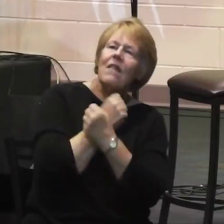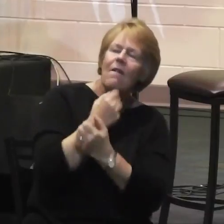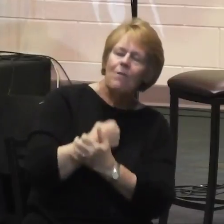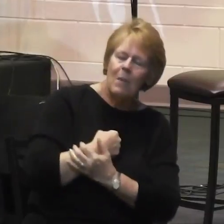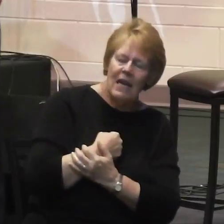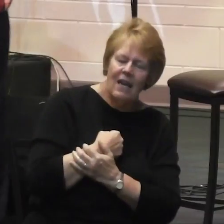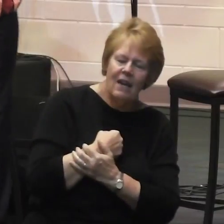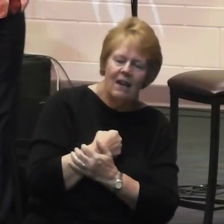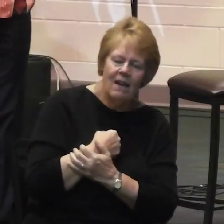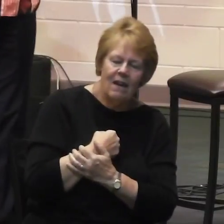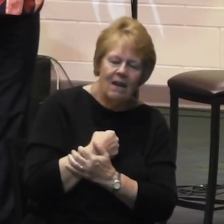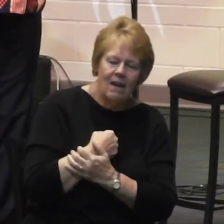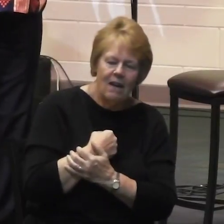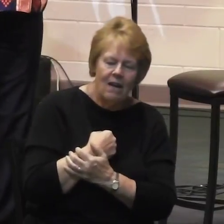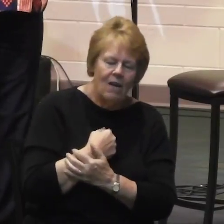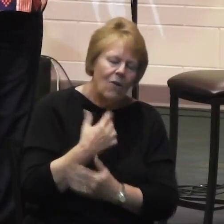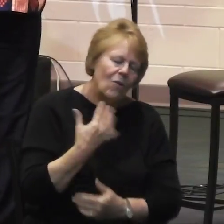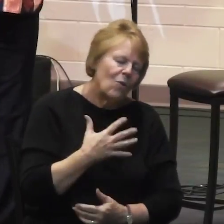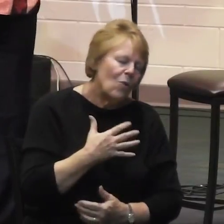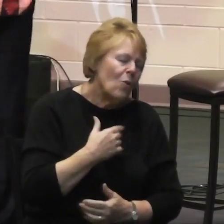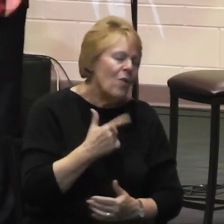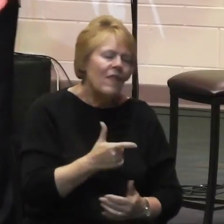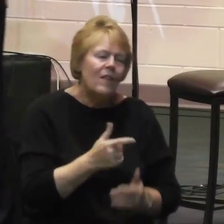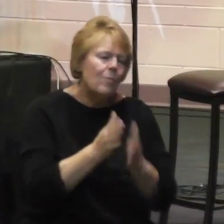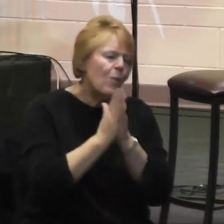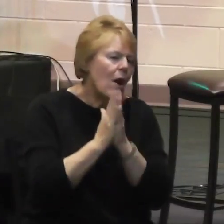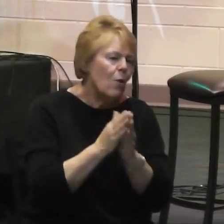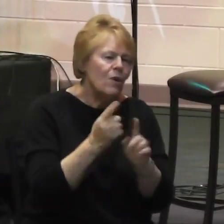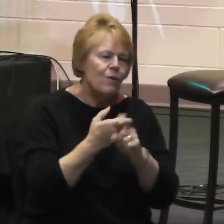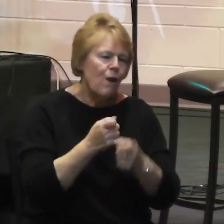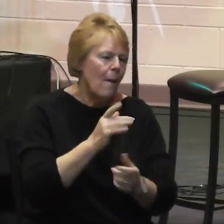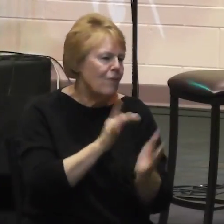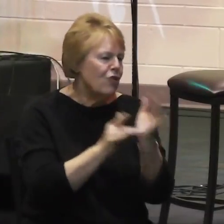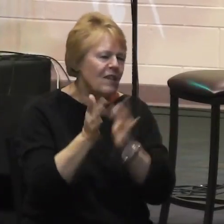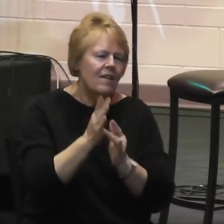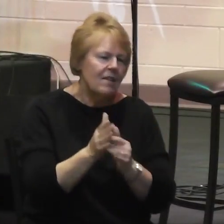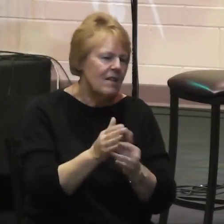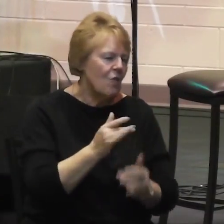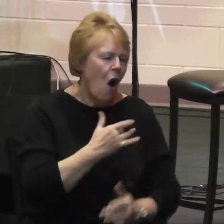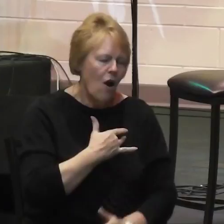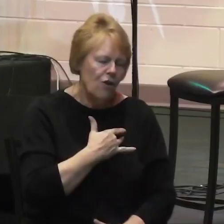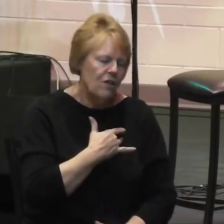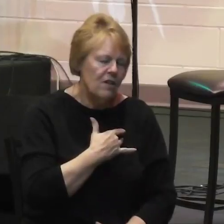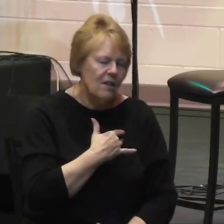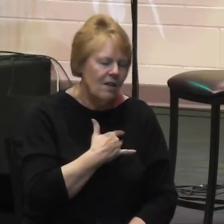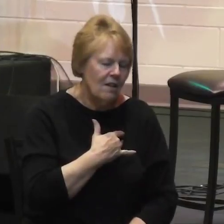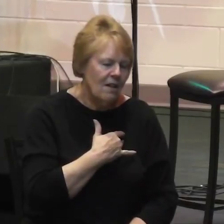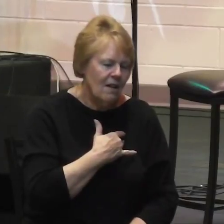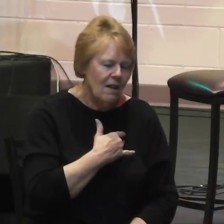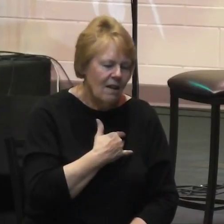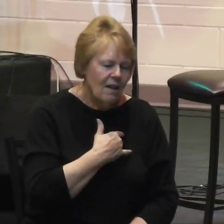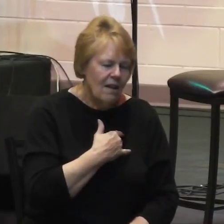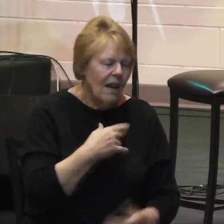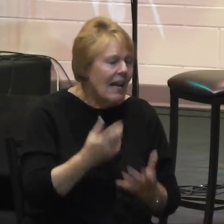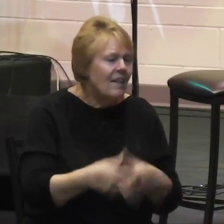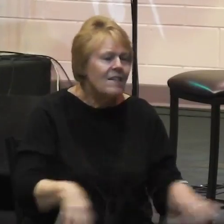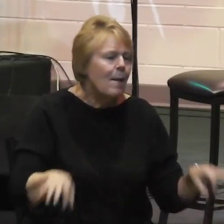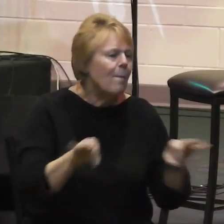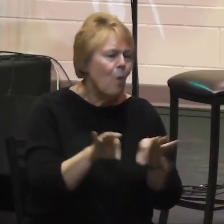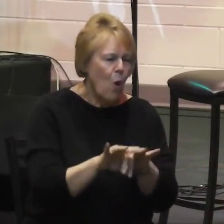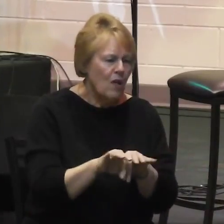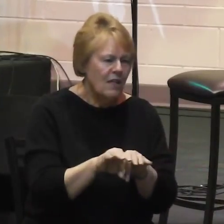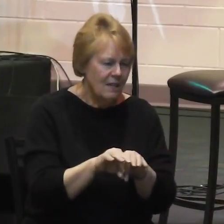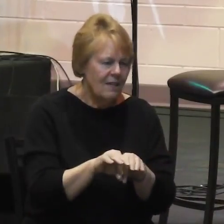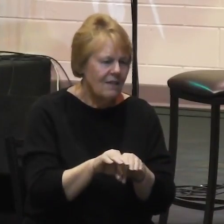In a prayer from his heart and an important prayer at that, it is important that we